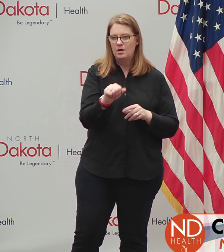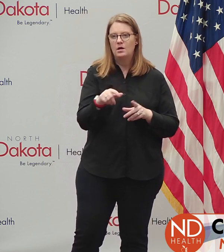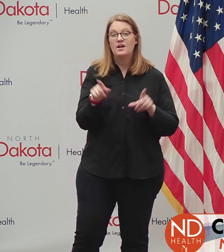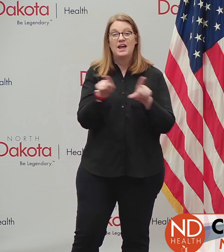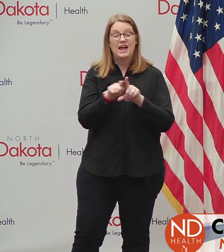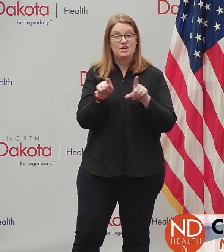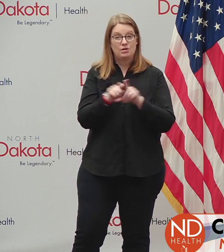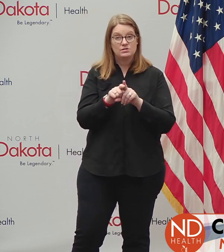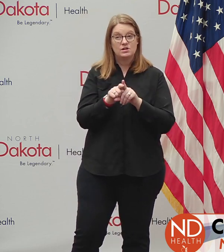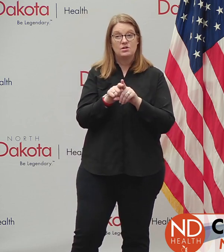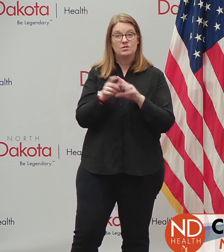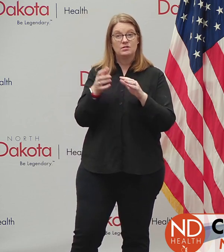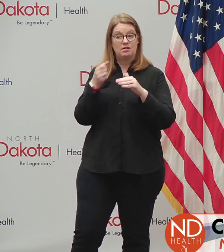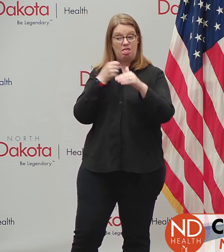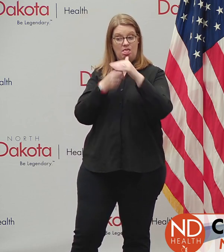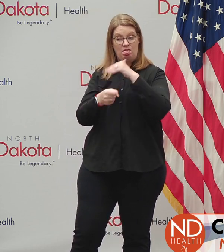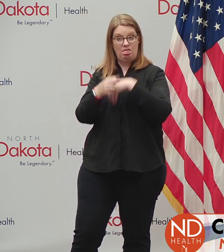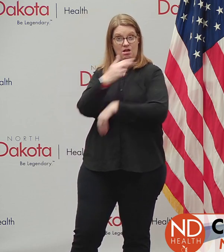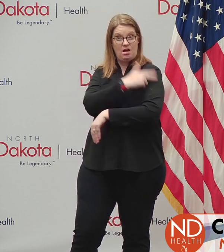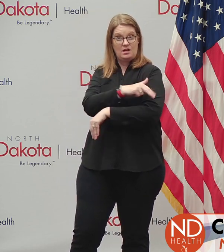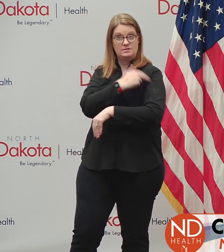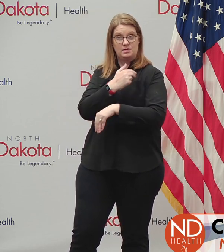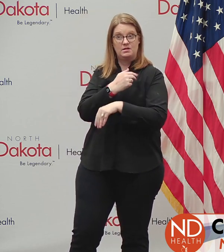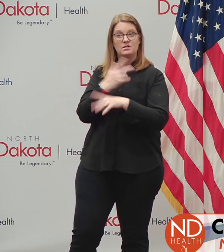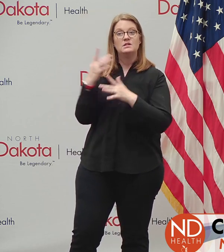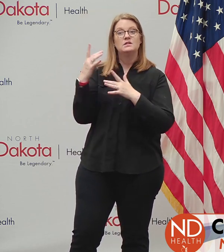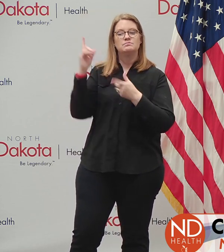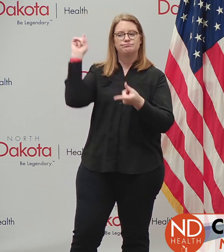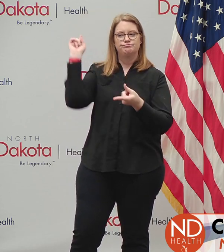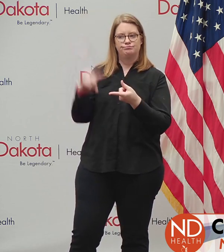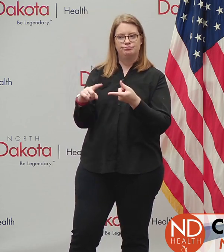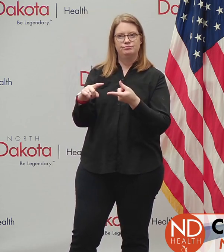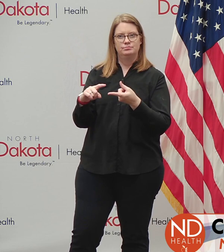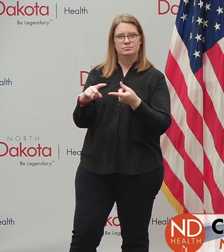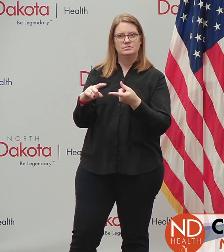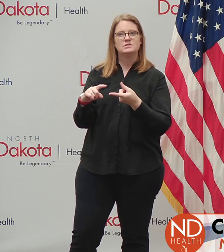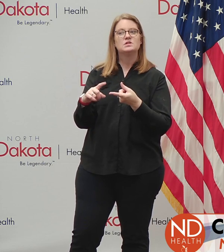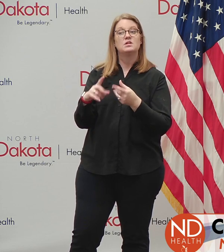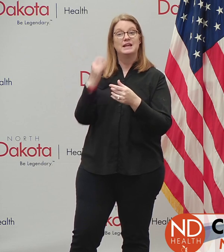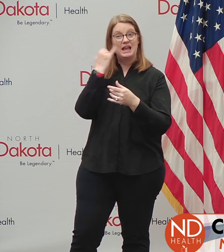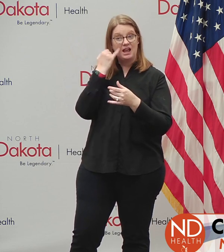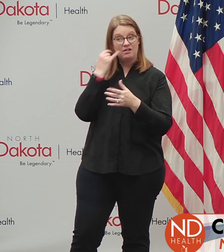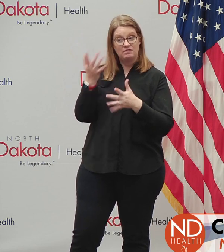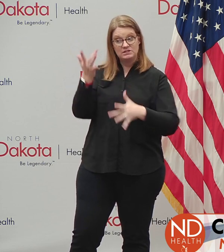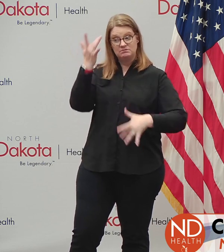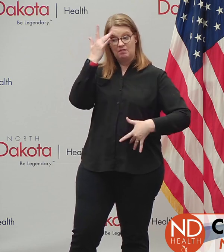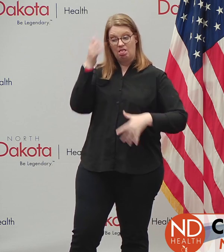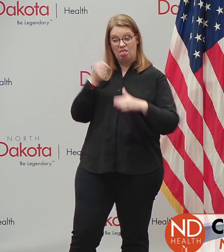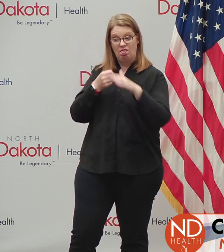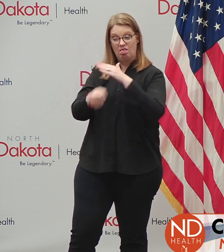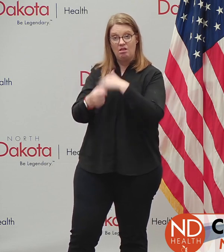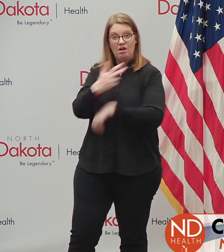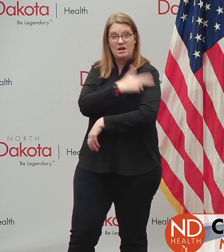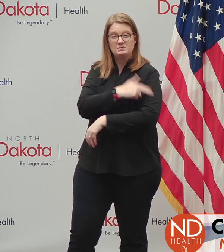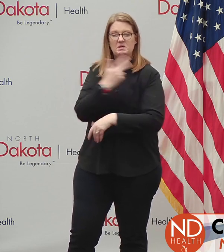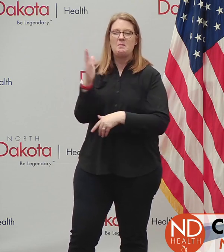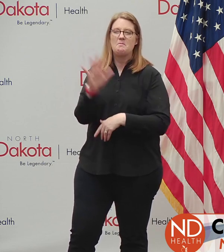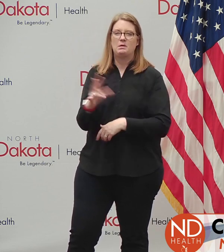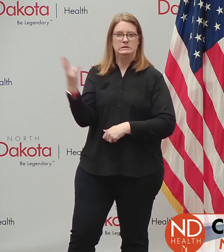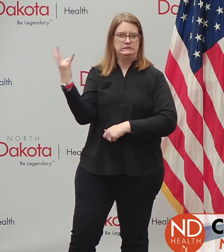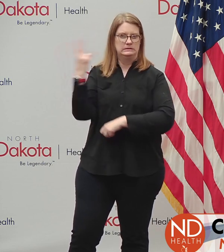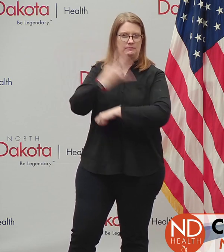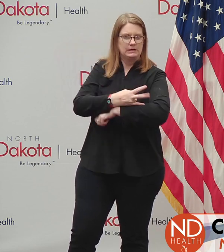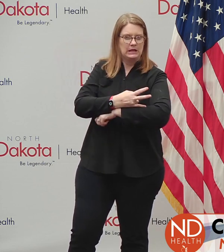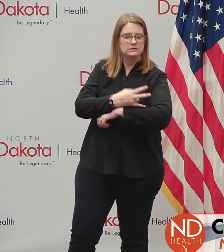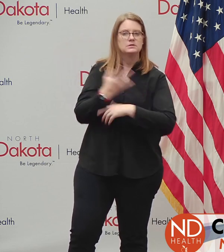has reduced significantly to an average length of stay of approximately seven days. Additionally, hospitals reduced